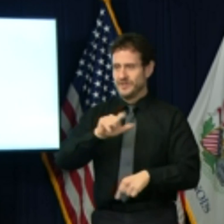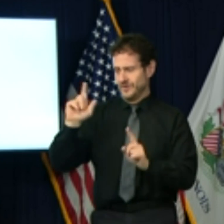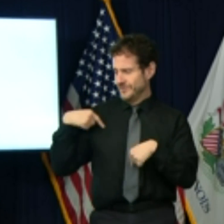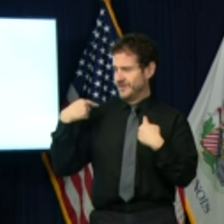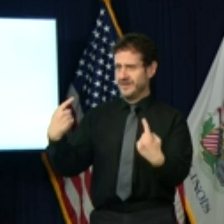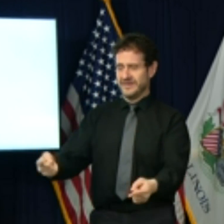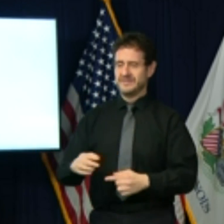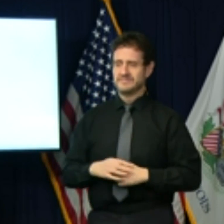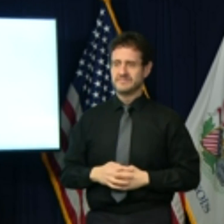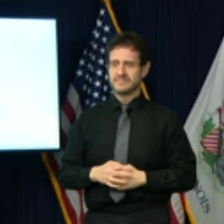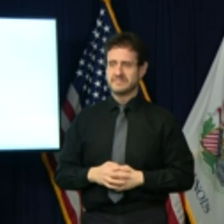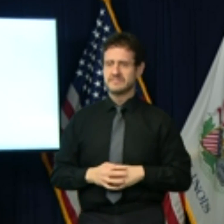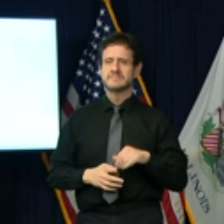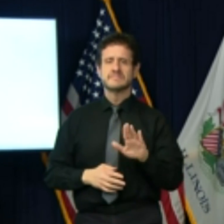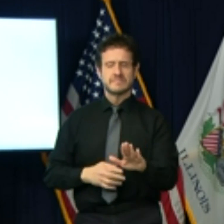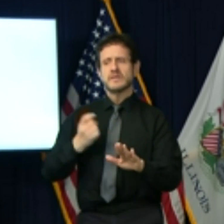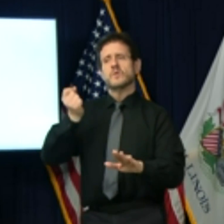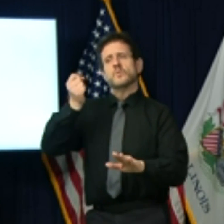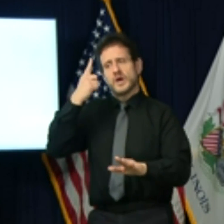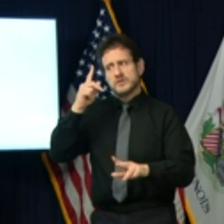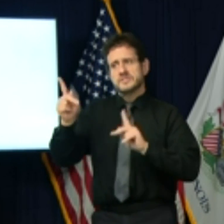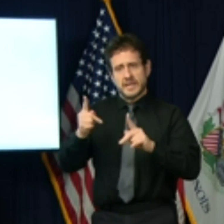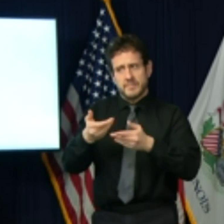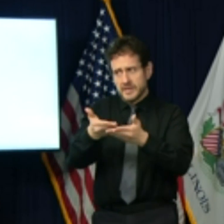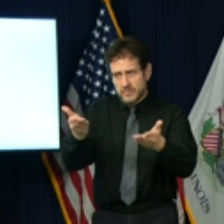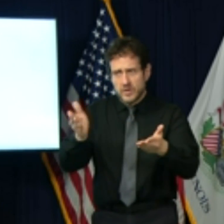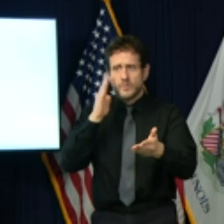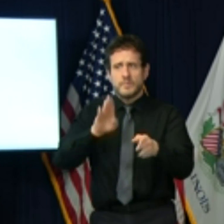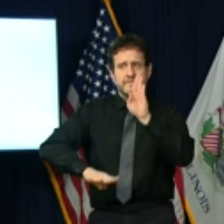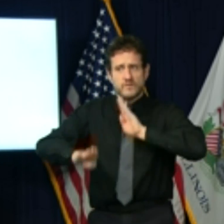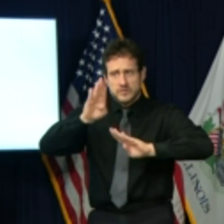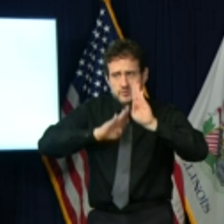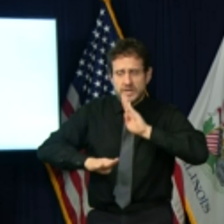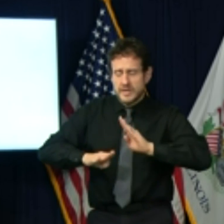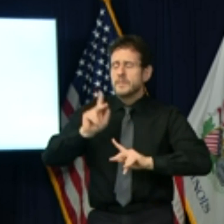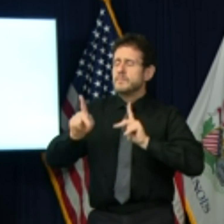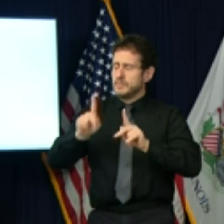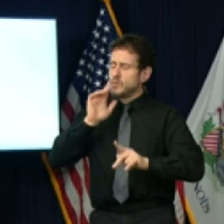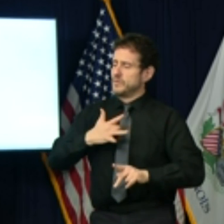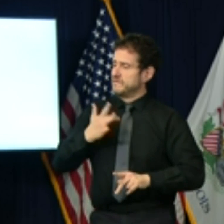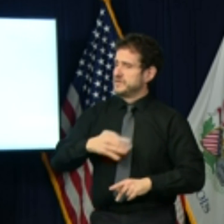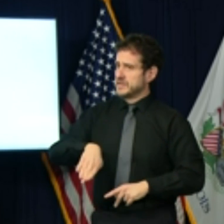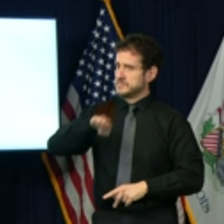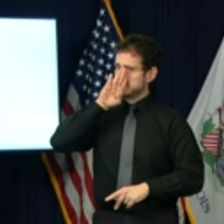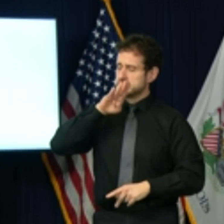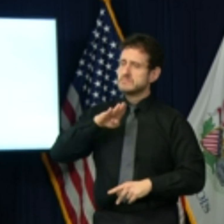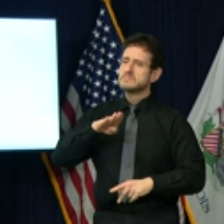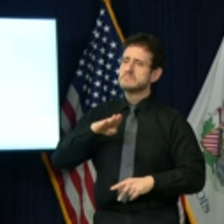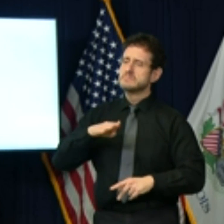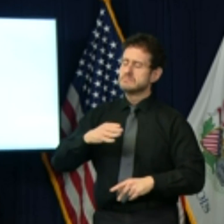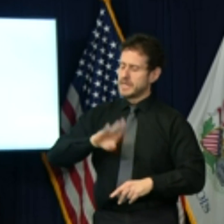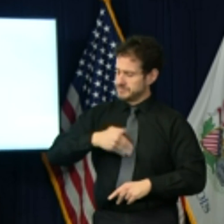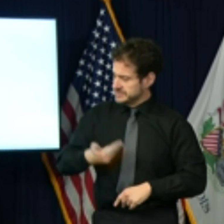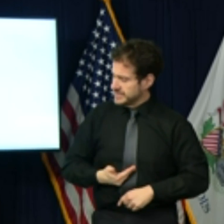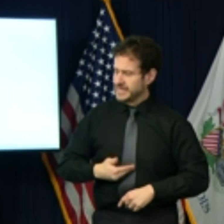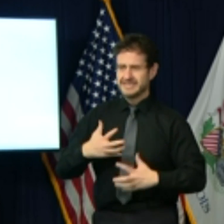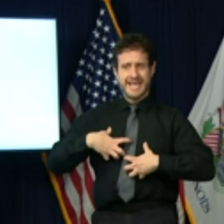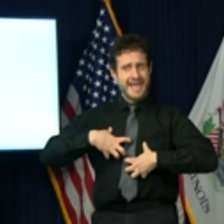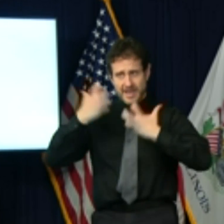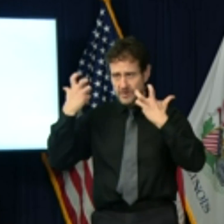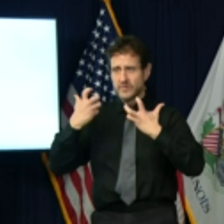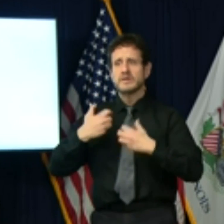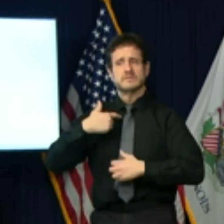People are going to be frustrated. People are going to be upset. People are going to be downright angry.